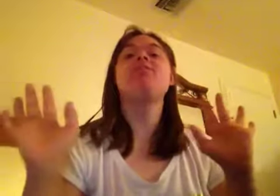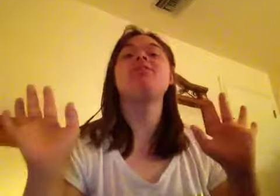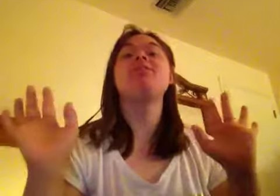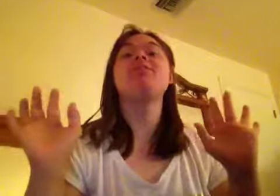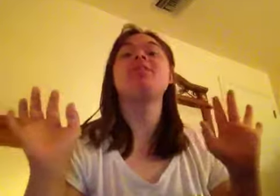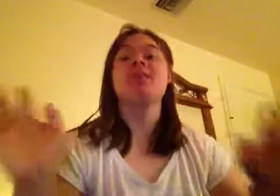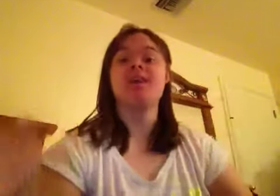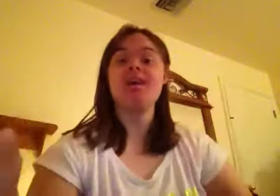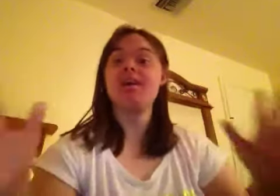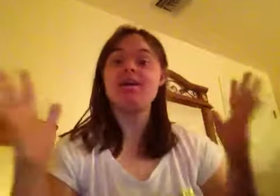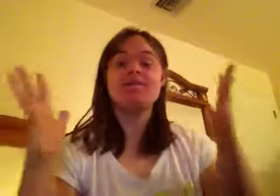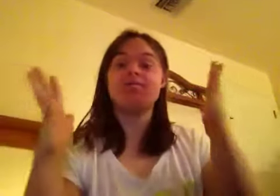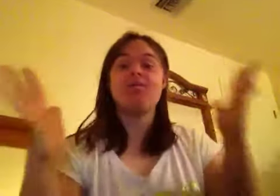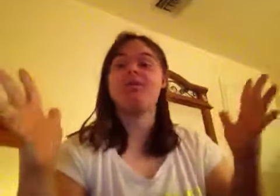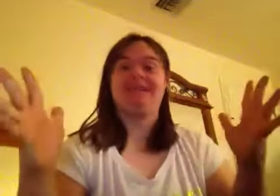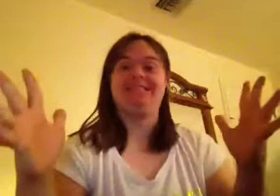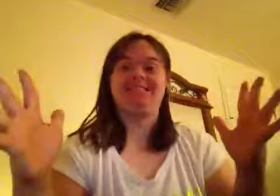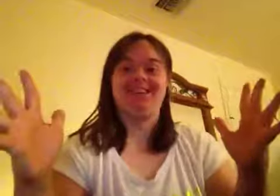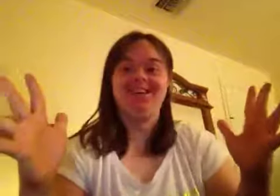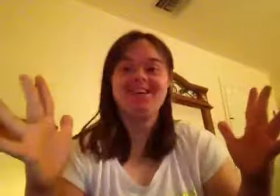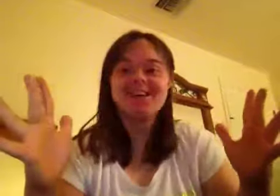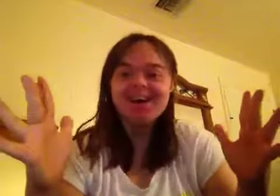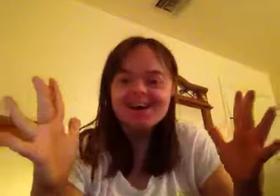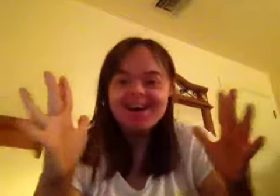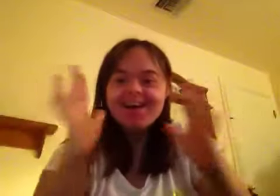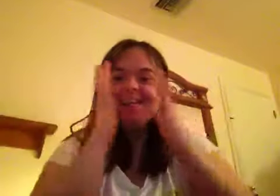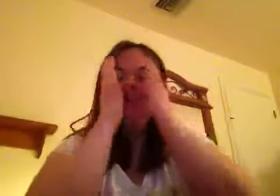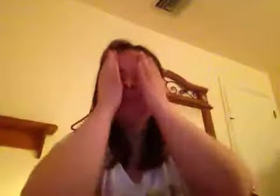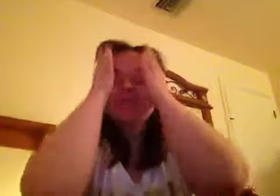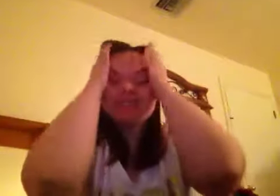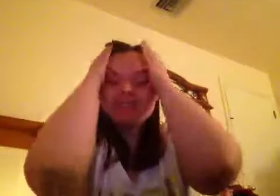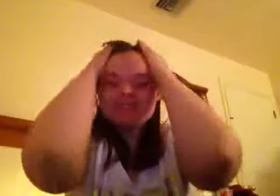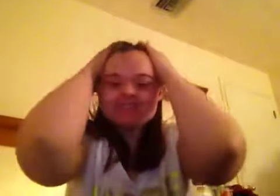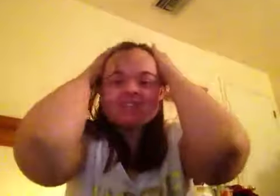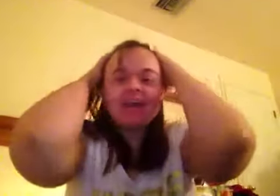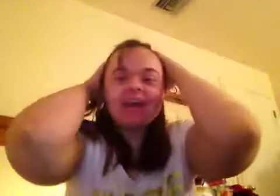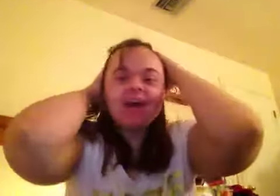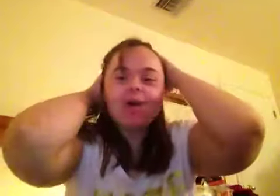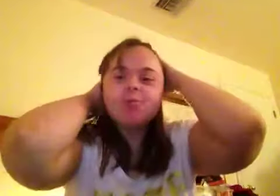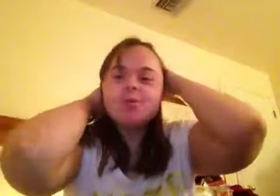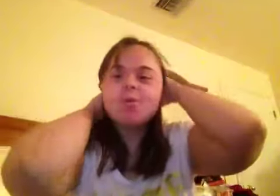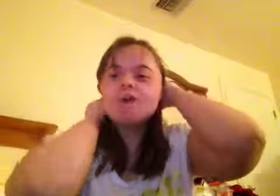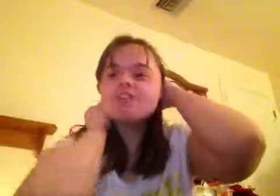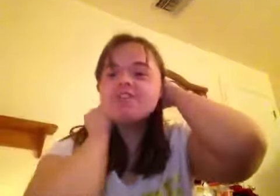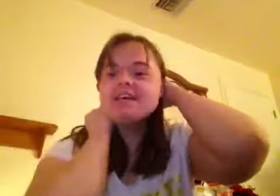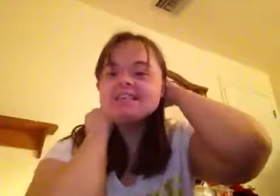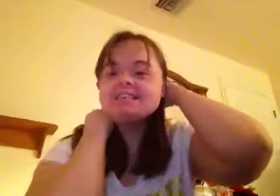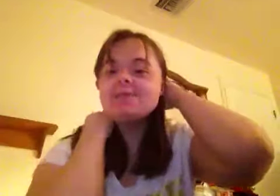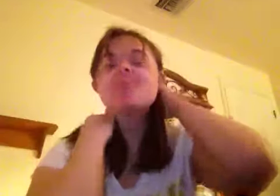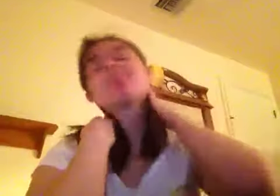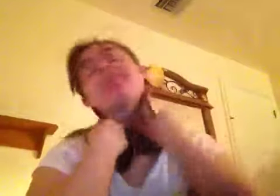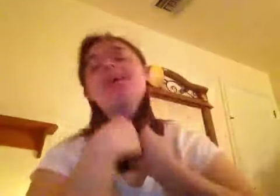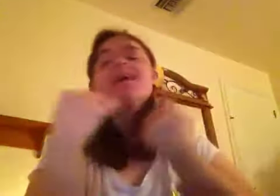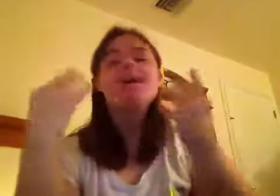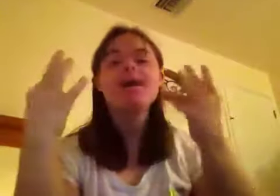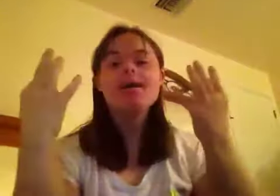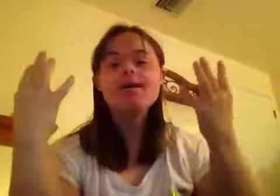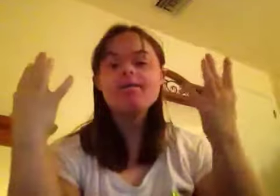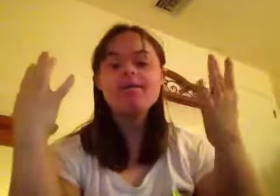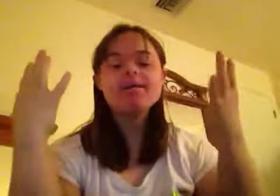Lucas Lucas and Jenny I hope you're watching this because